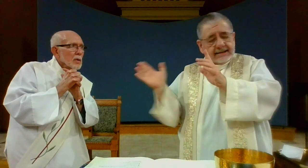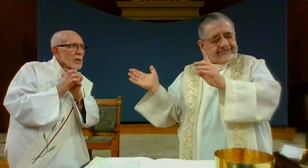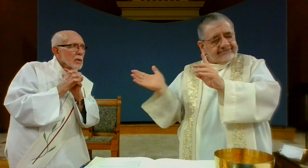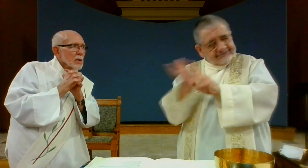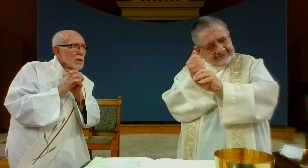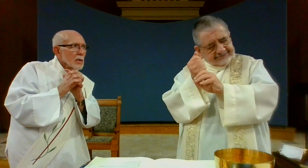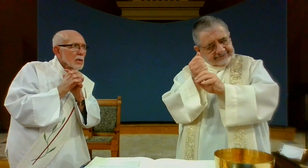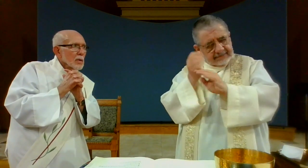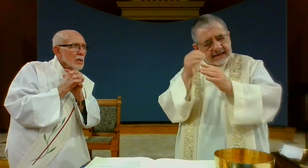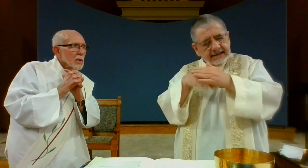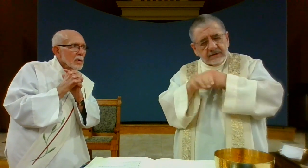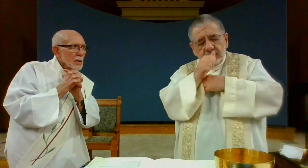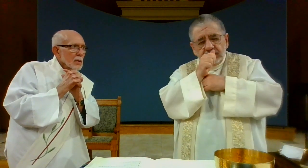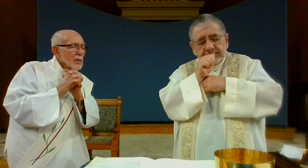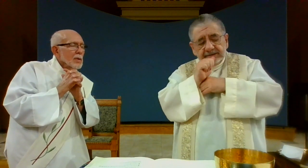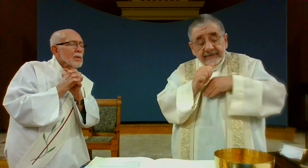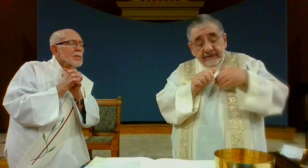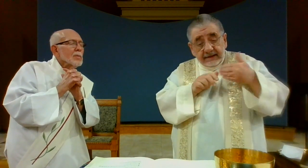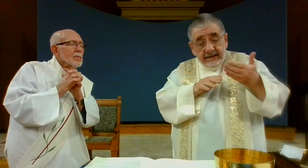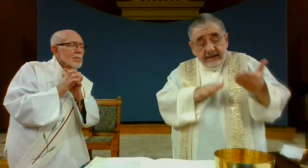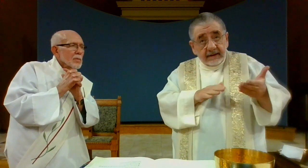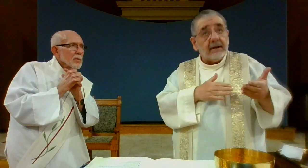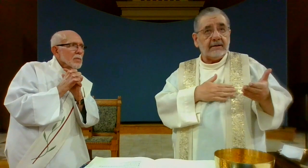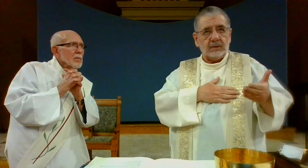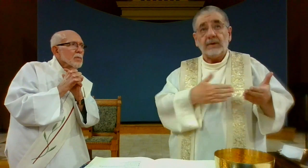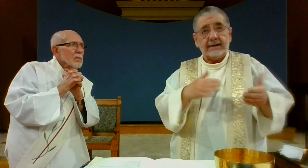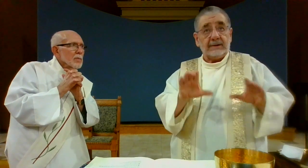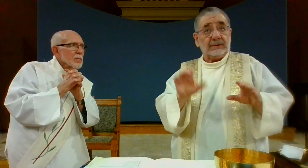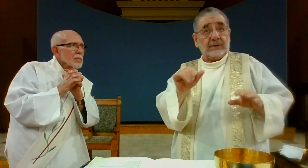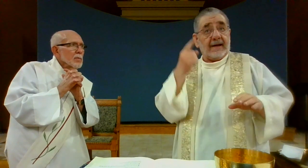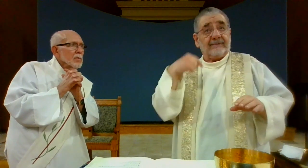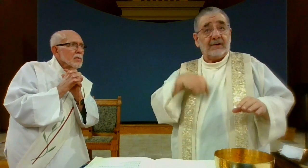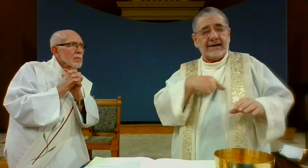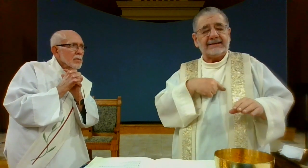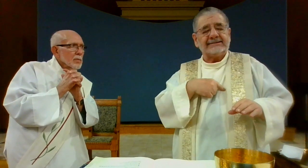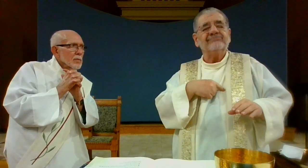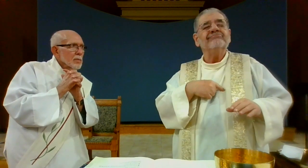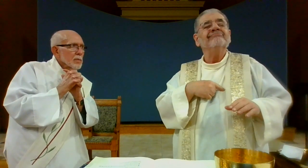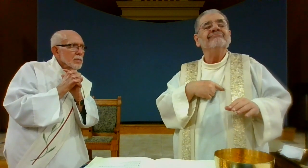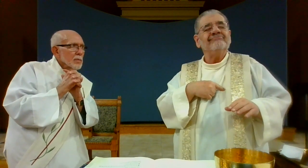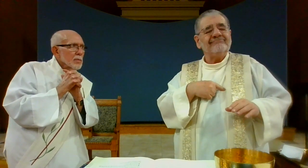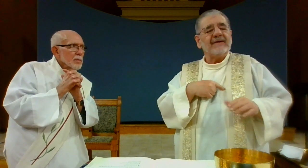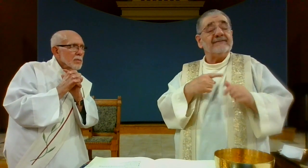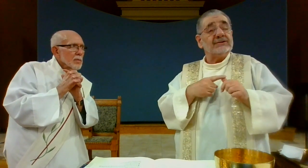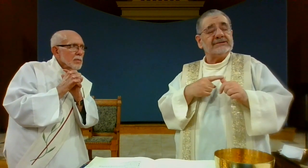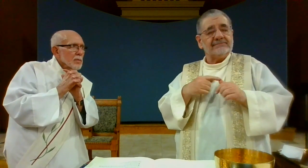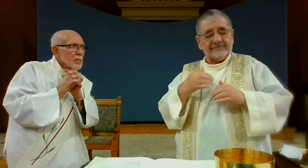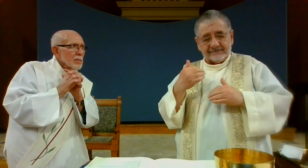At the time he was betrayed and entered willingly into his passion. He first took the bread.